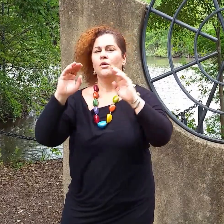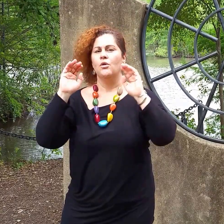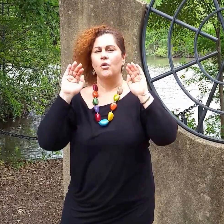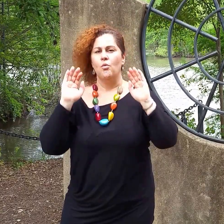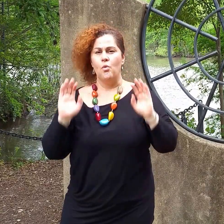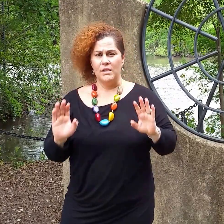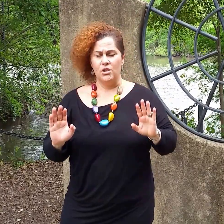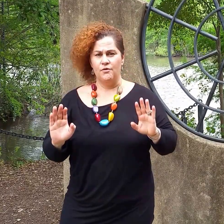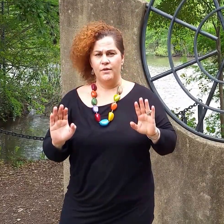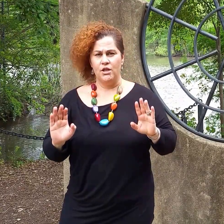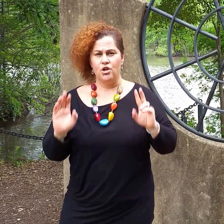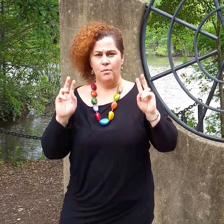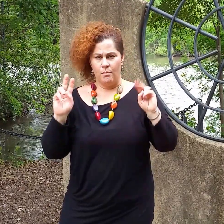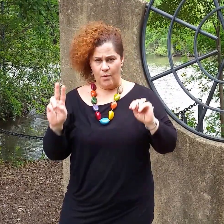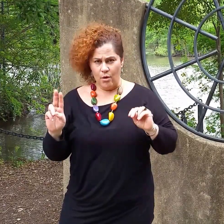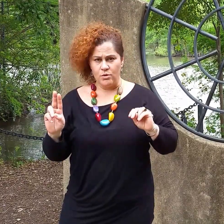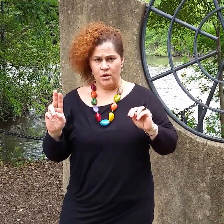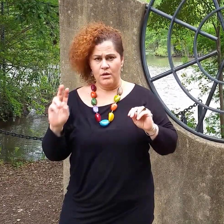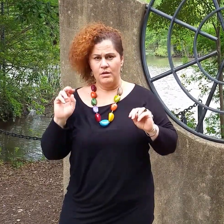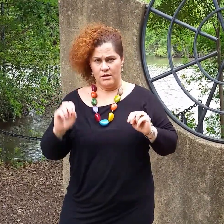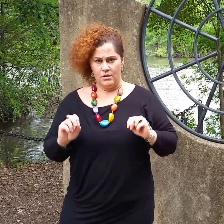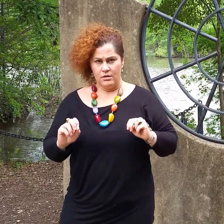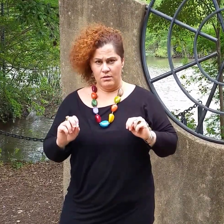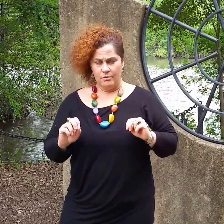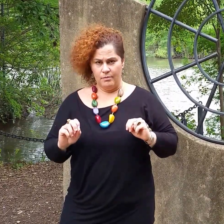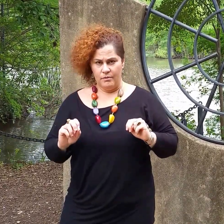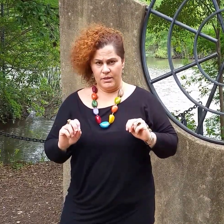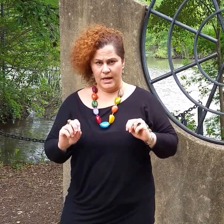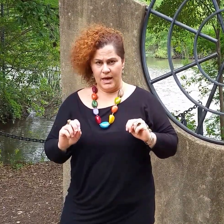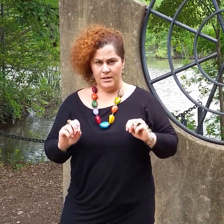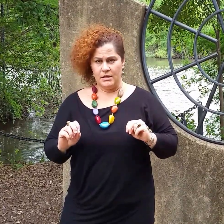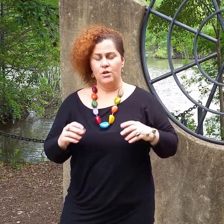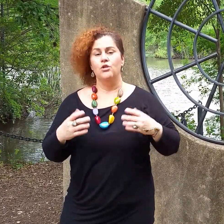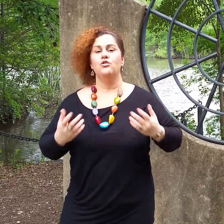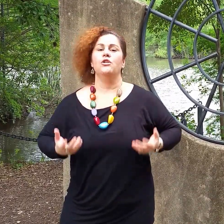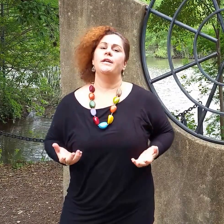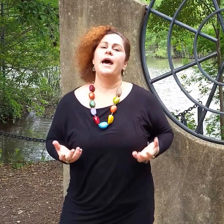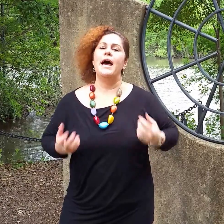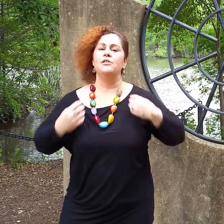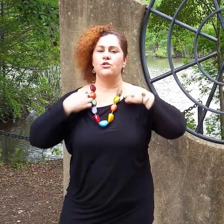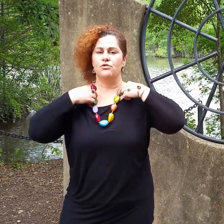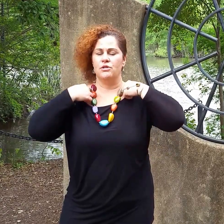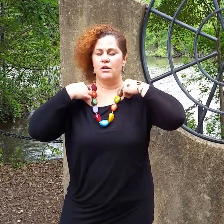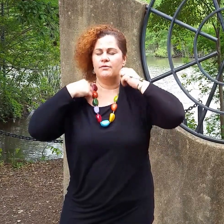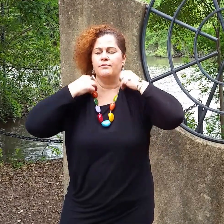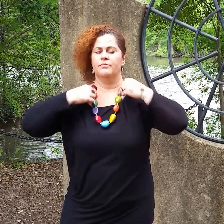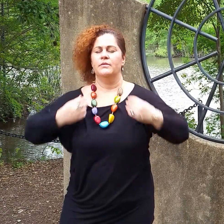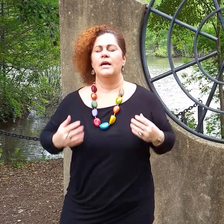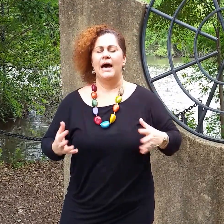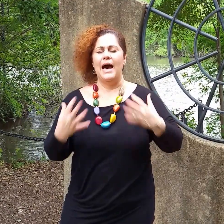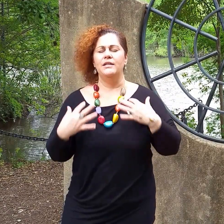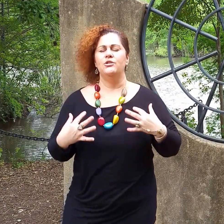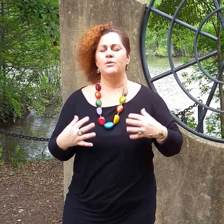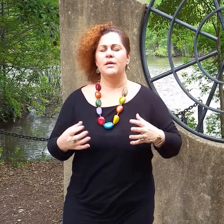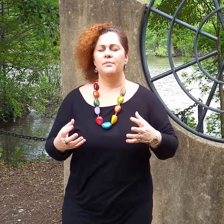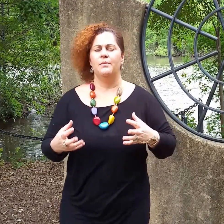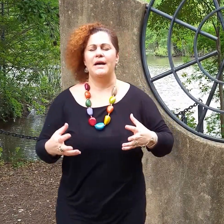Once you finish both sides, you're gonna ask yourself, I do it by